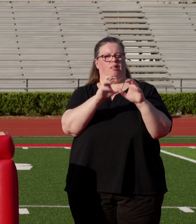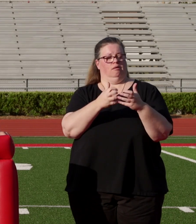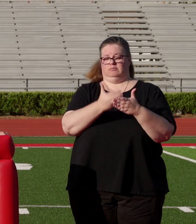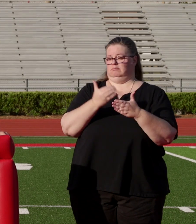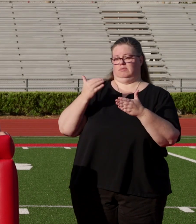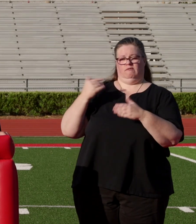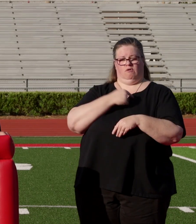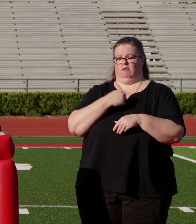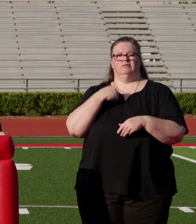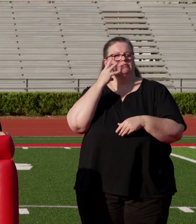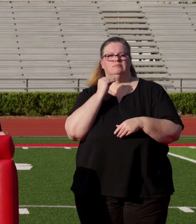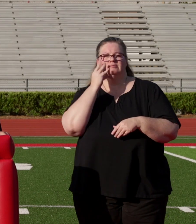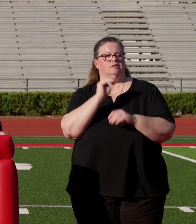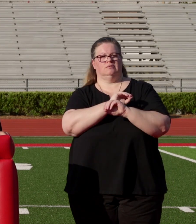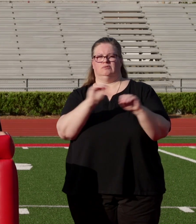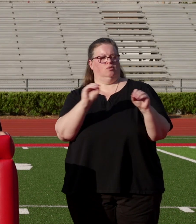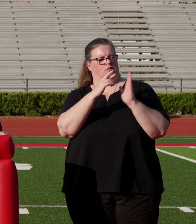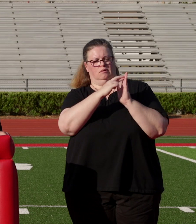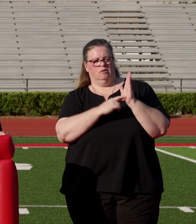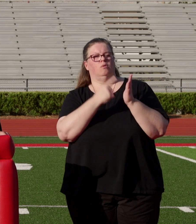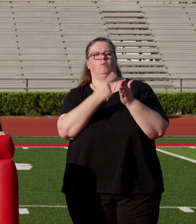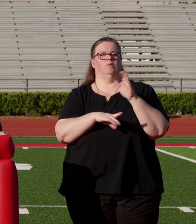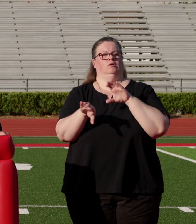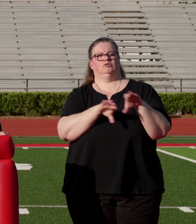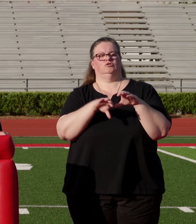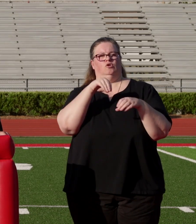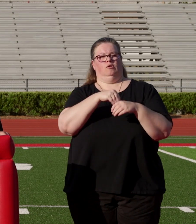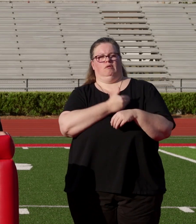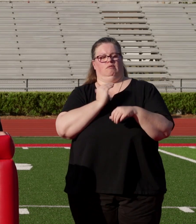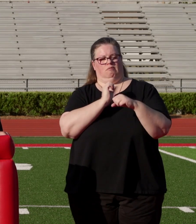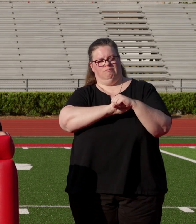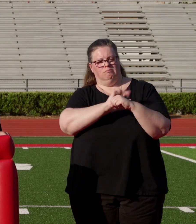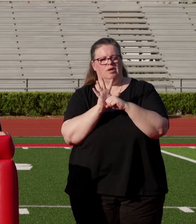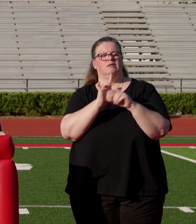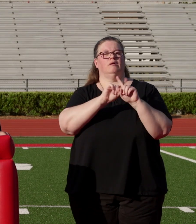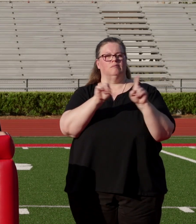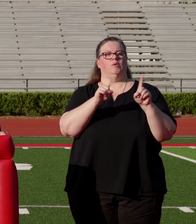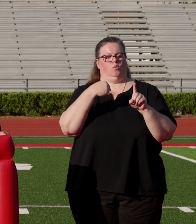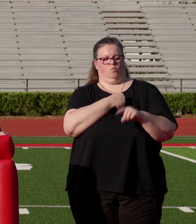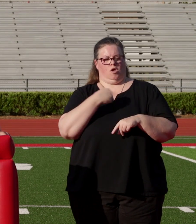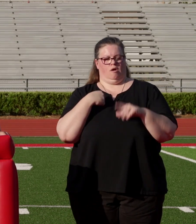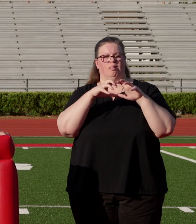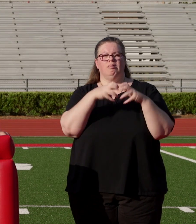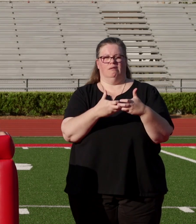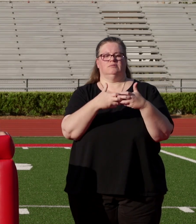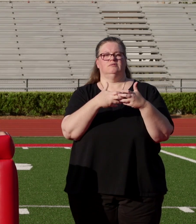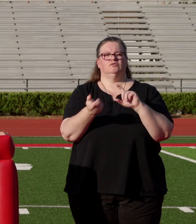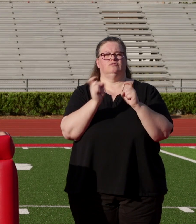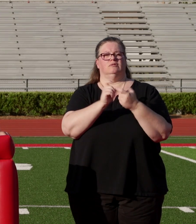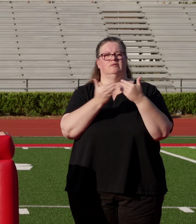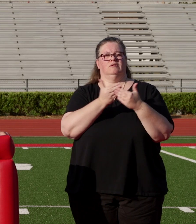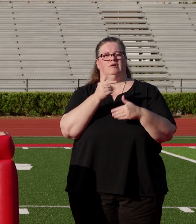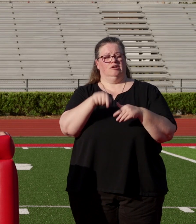ever experienced. And there are no guidelines for what to do amidst a global pandemic. But we are a class of change. And while some of the changes